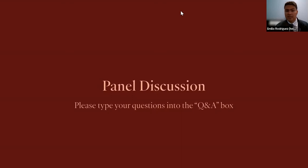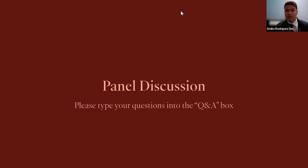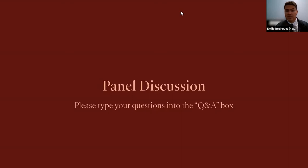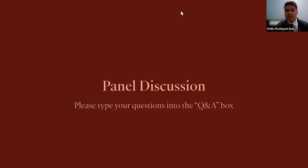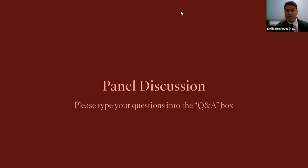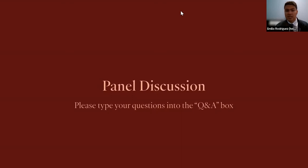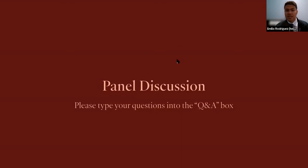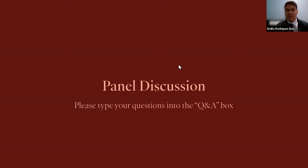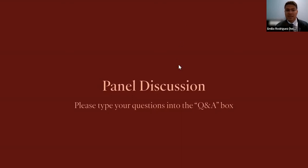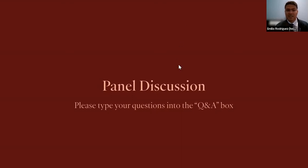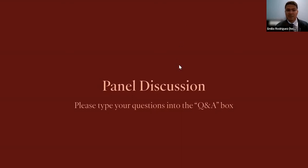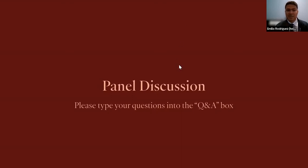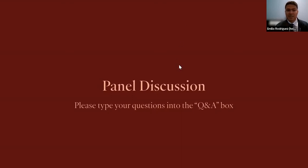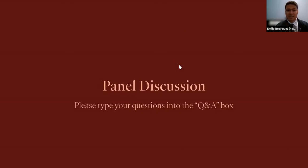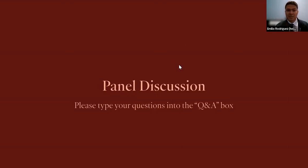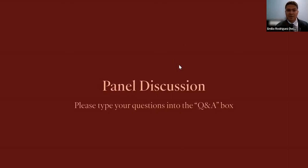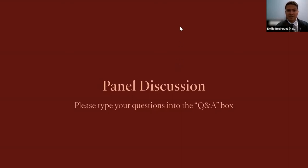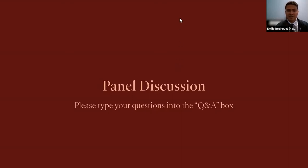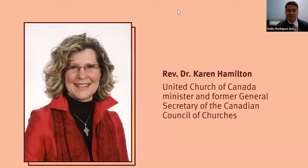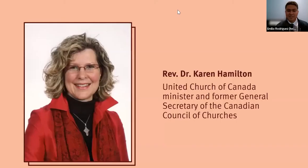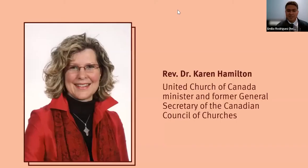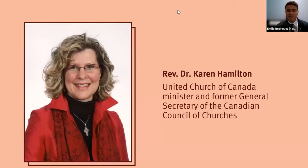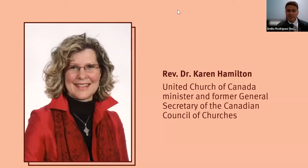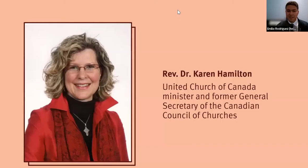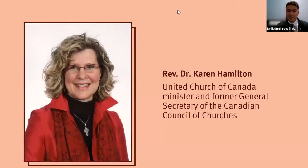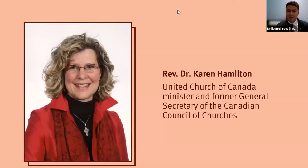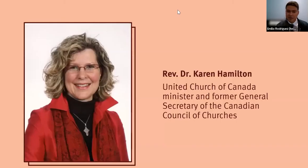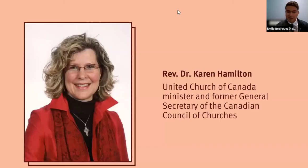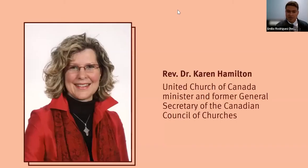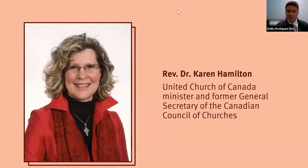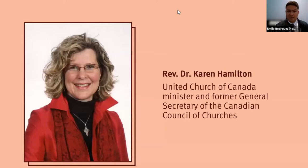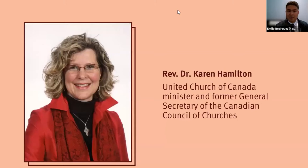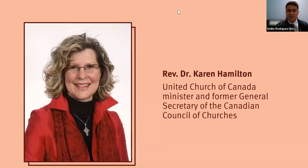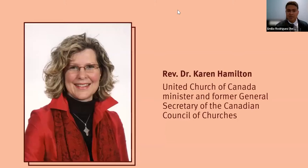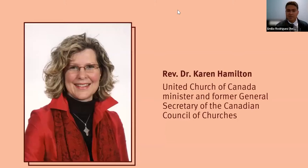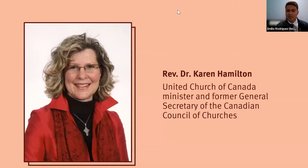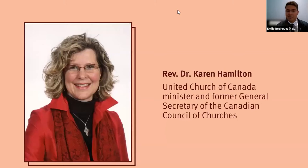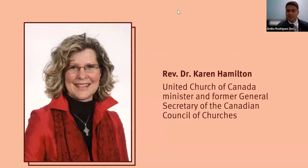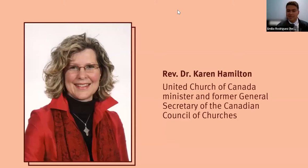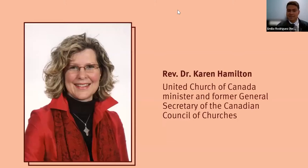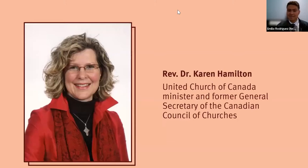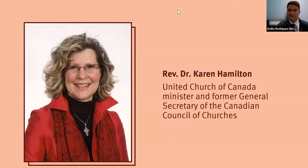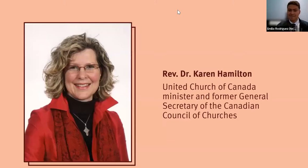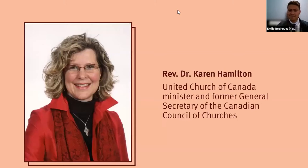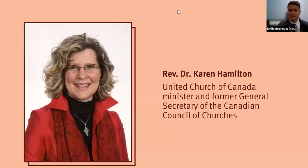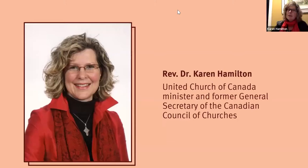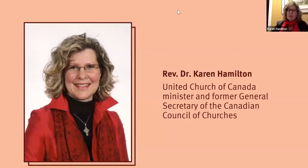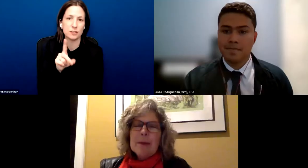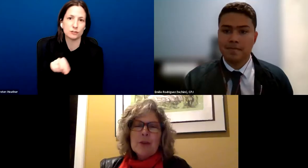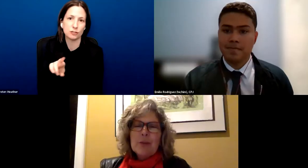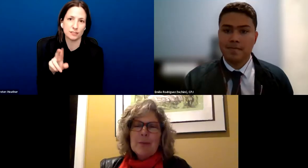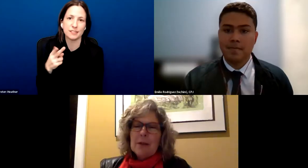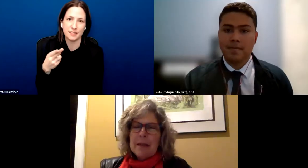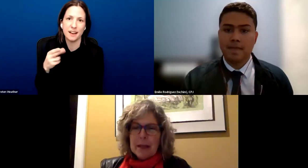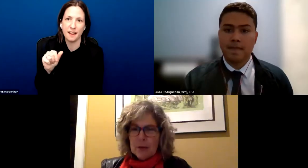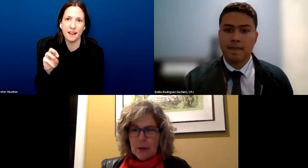Canadian Council of Churches, and she'll begin the panel interventions now. Thank you very much, Reverend Dr. Hamilton. Thank you very